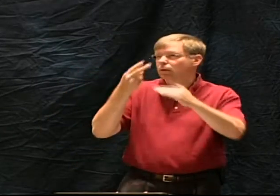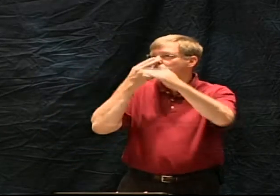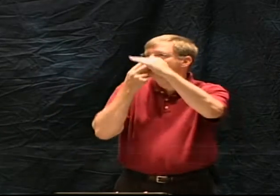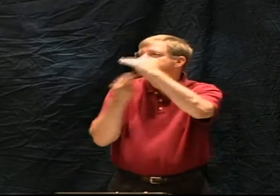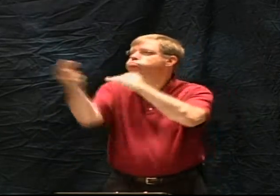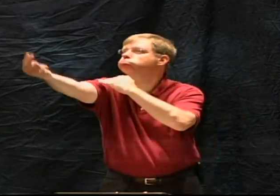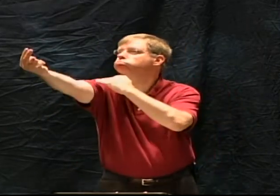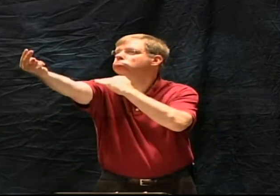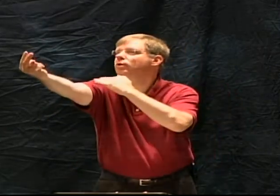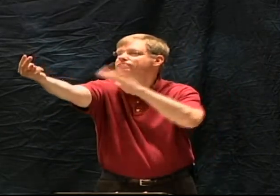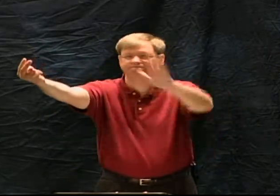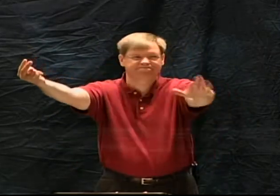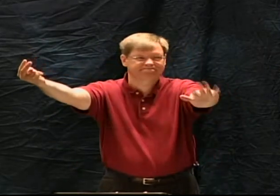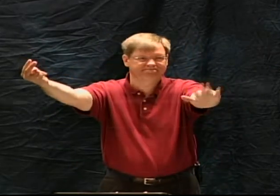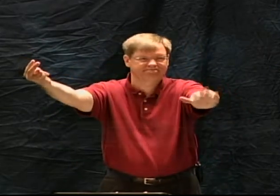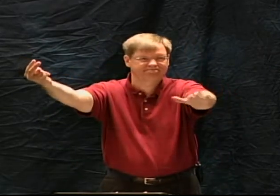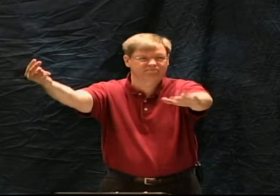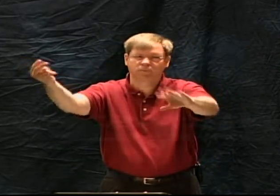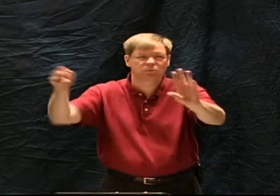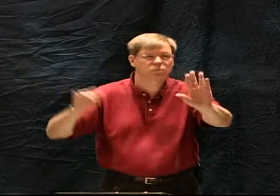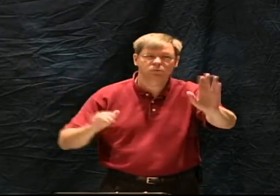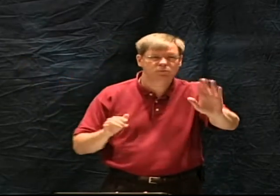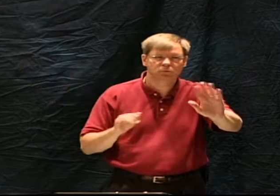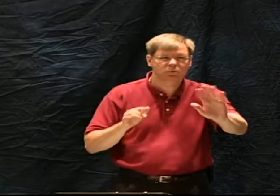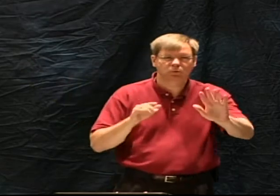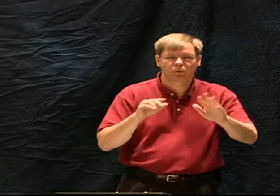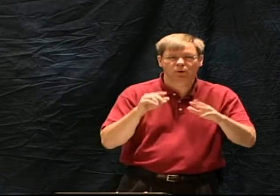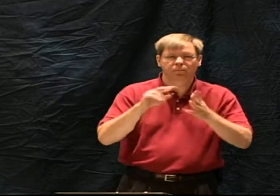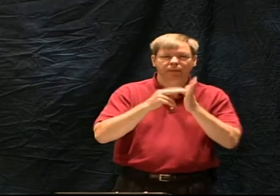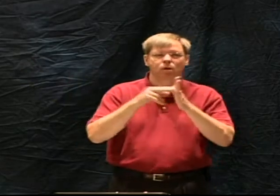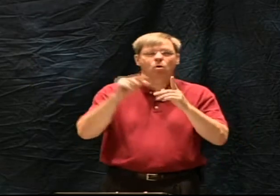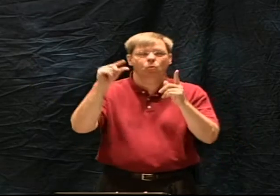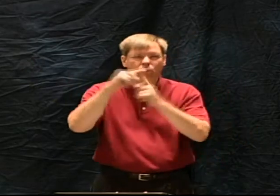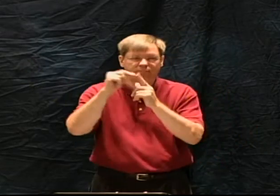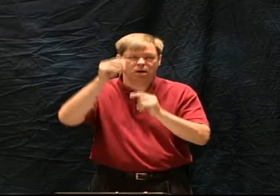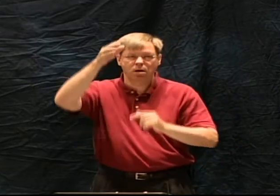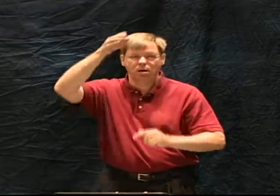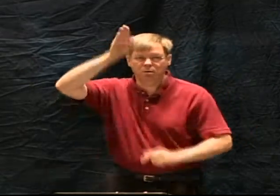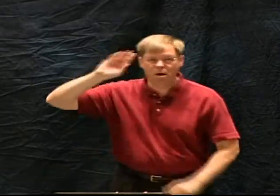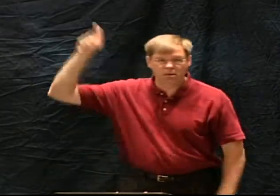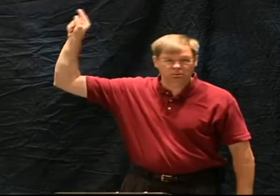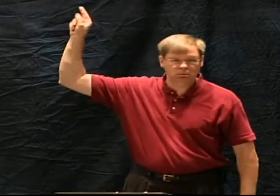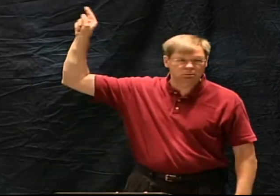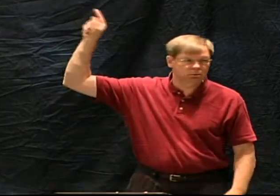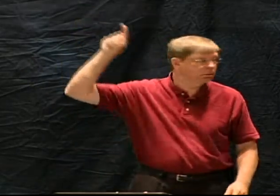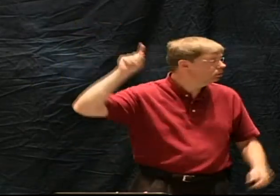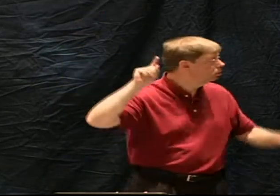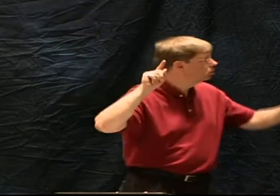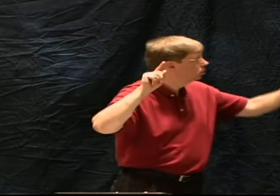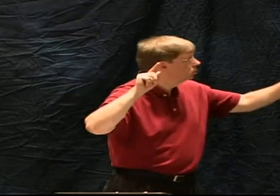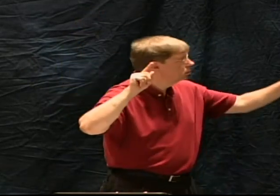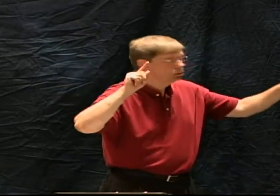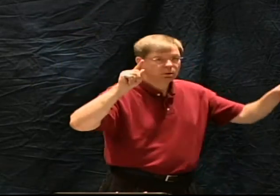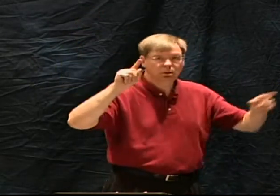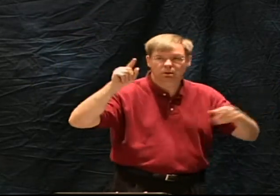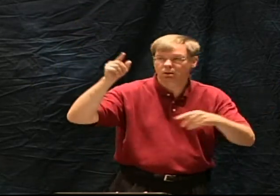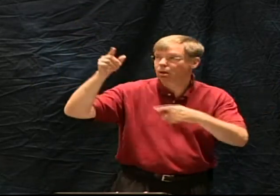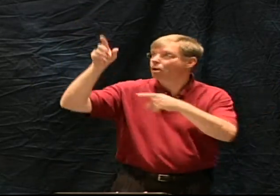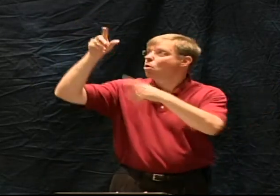now first before we look closely at this verse prophecy in scripture does not always refer to prediction of the future